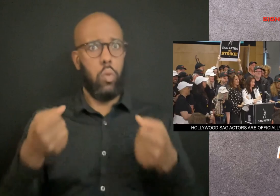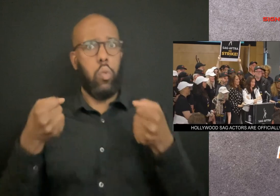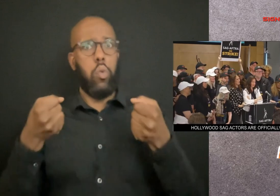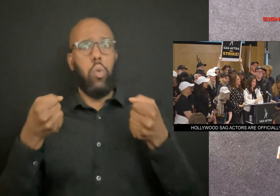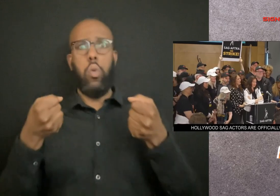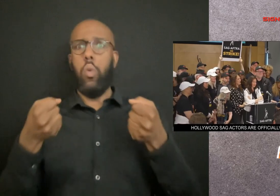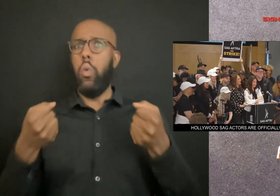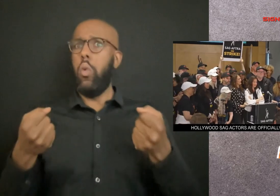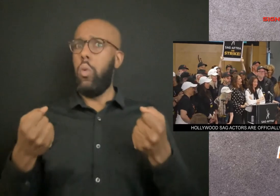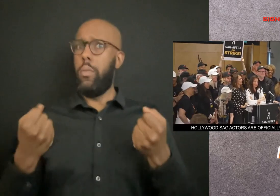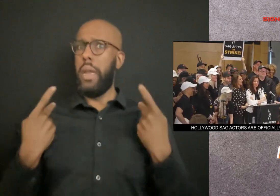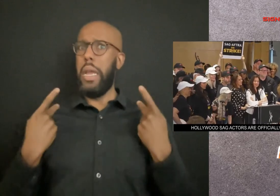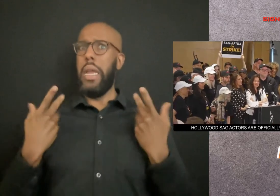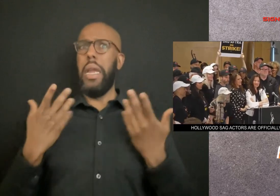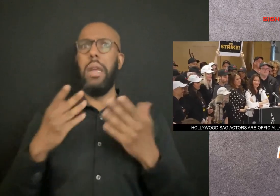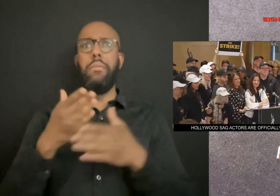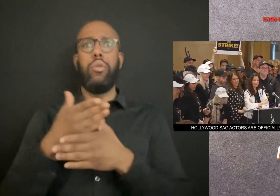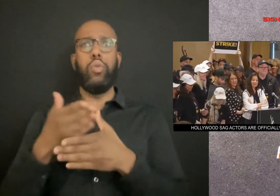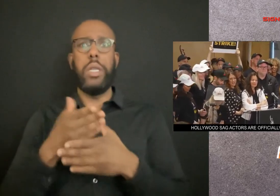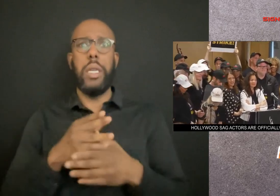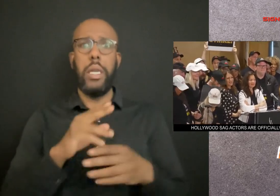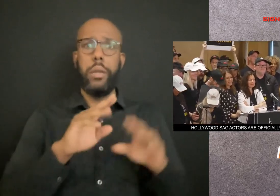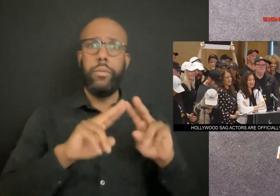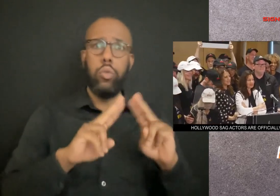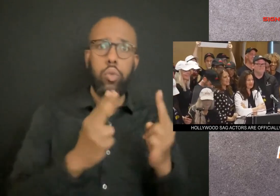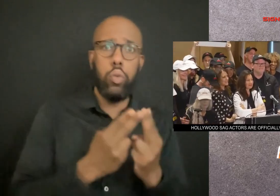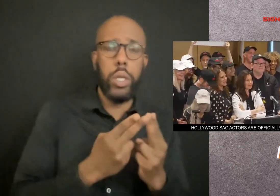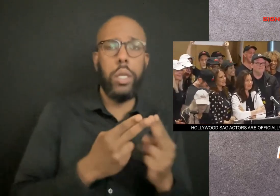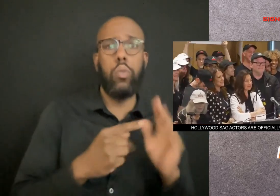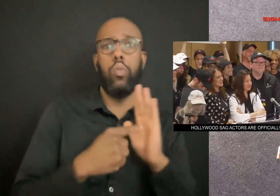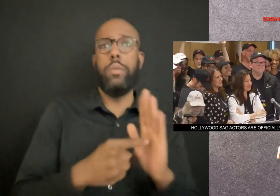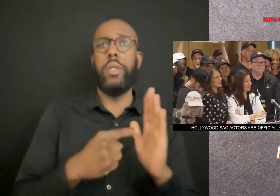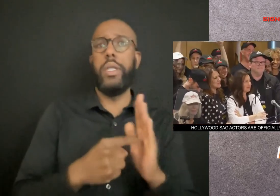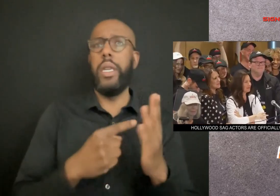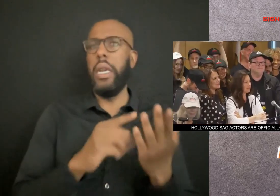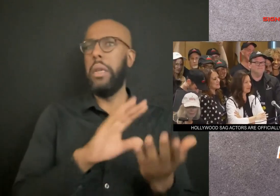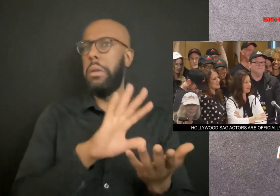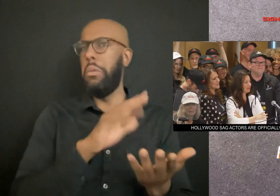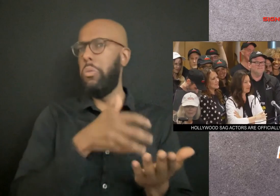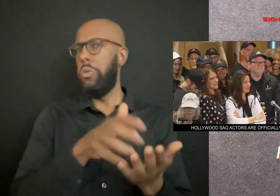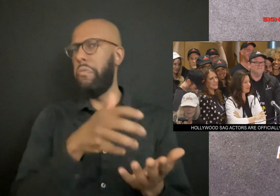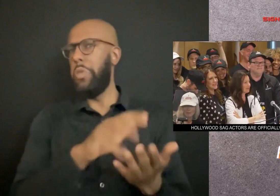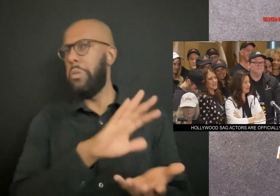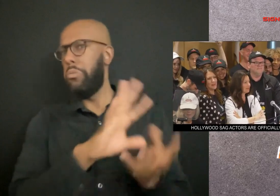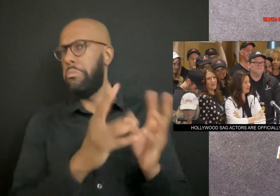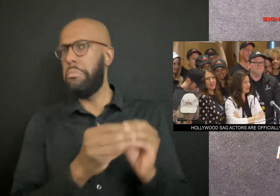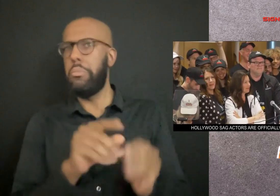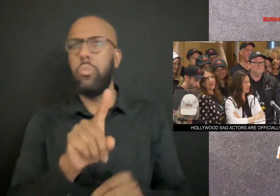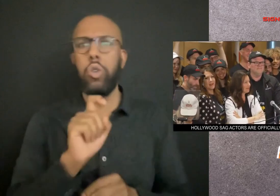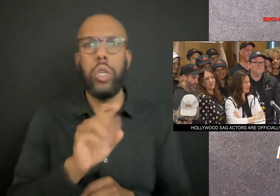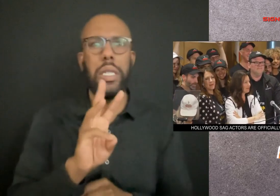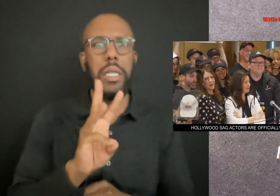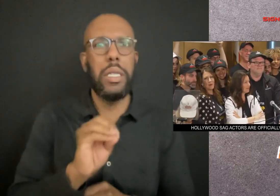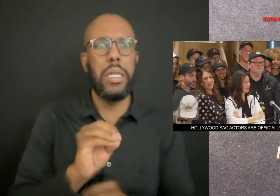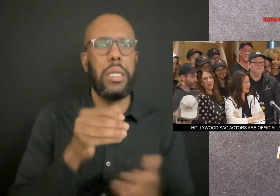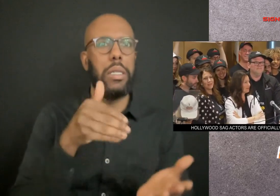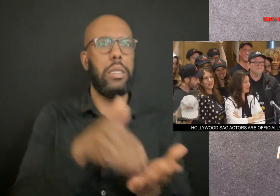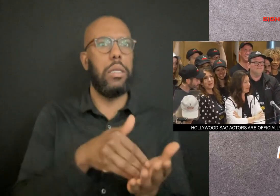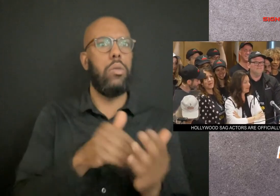And the standoff between the union representing roughly 160,000 actors, performers